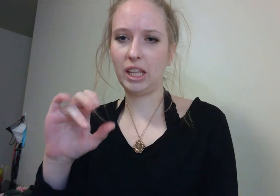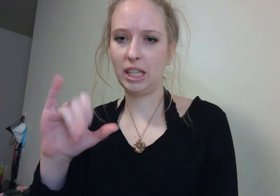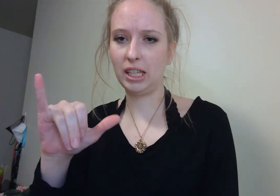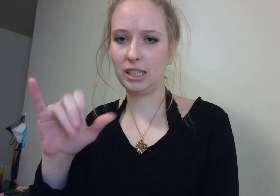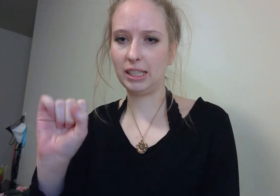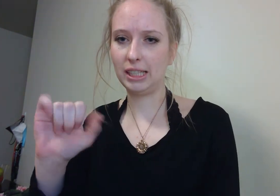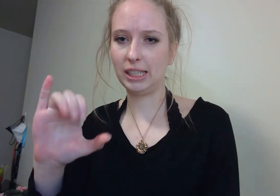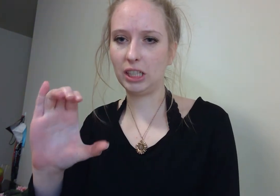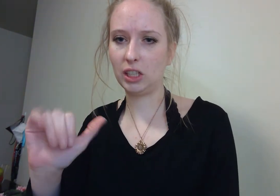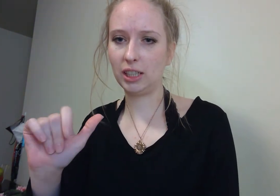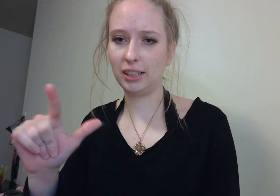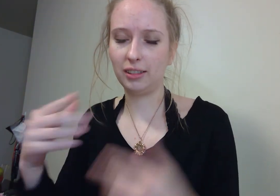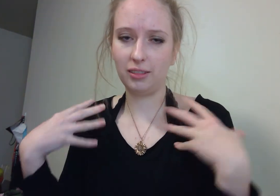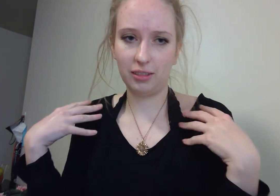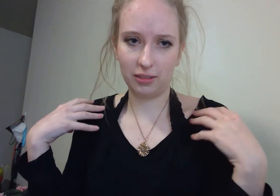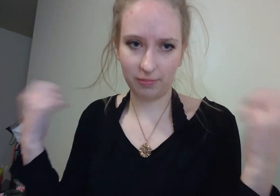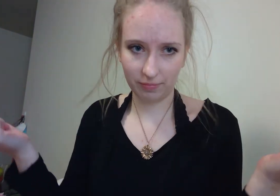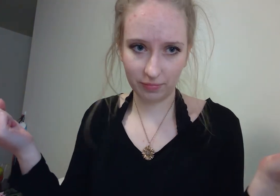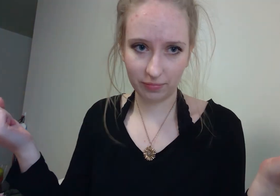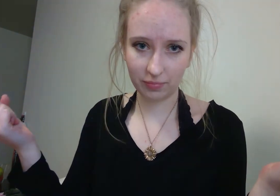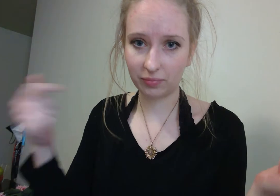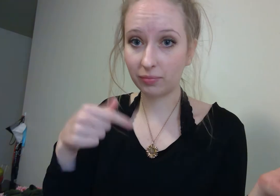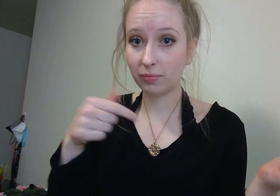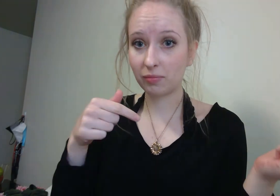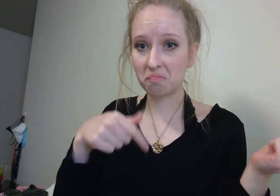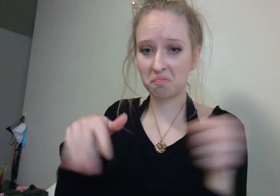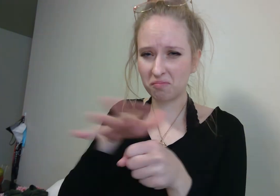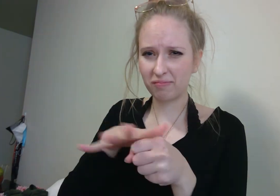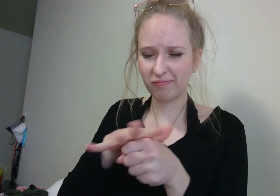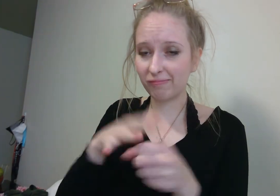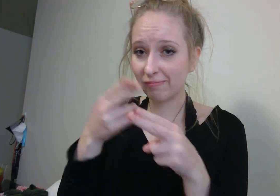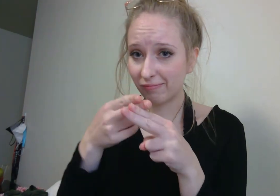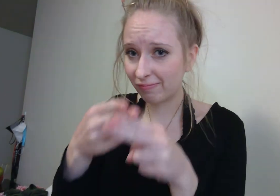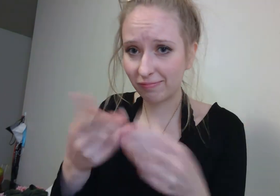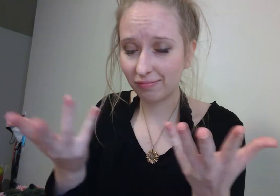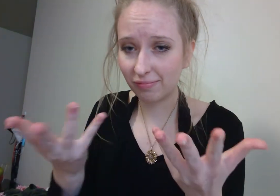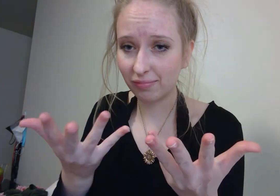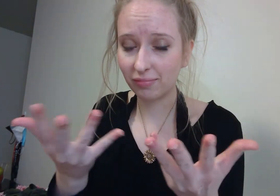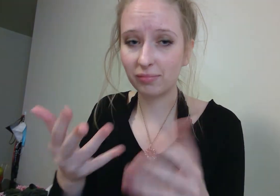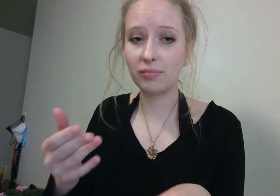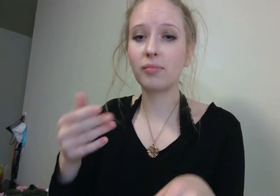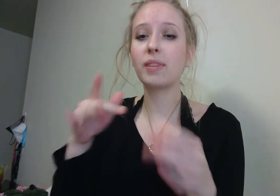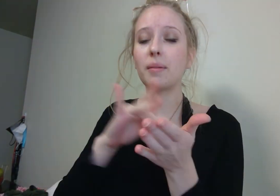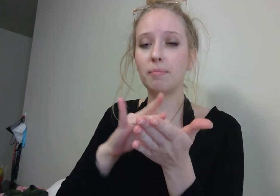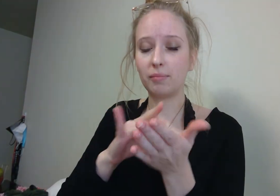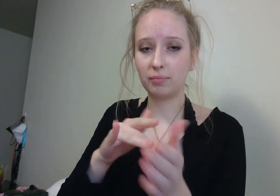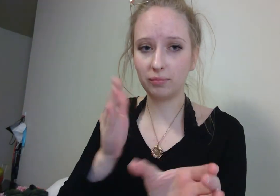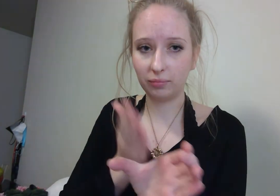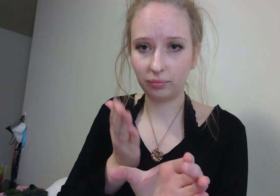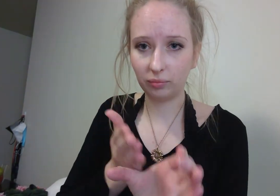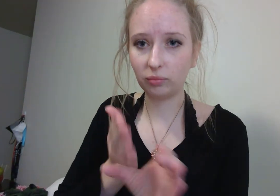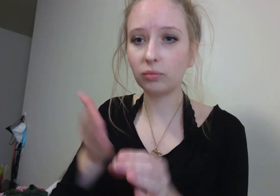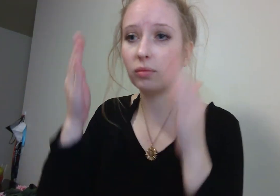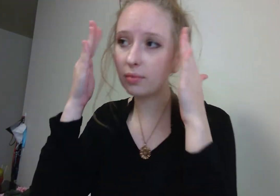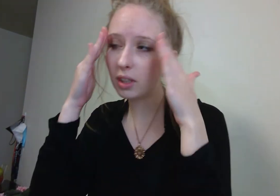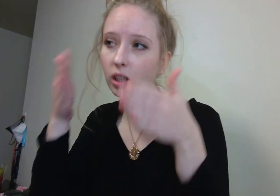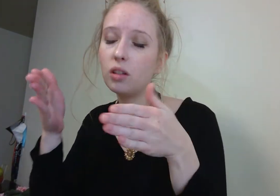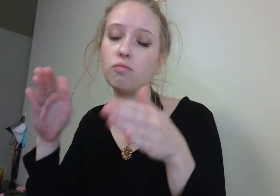field is also called medical psychology. In practice, it also focuses on patients' mental and emotional reactions and